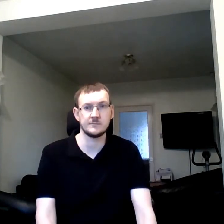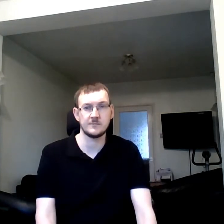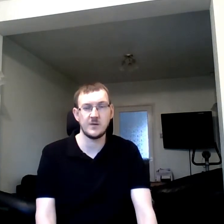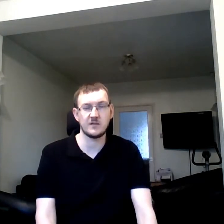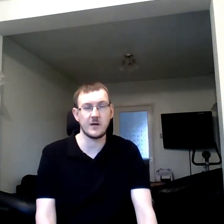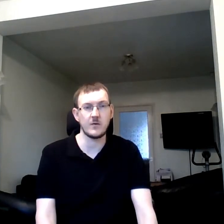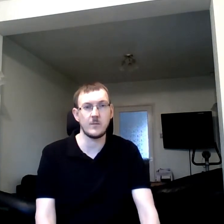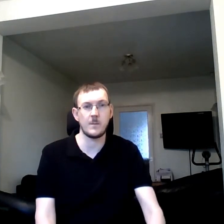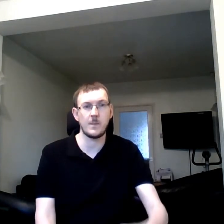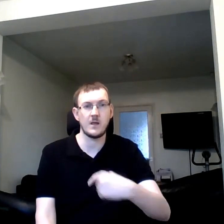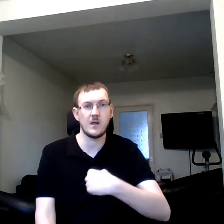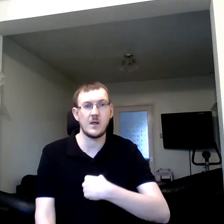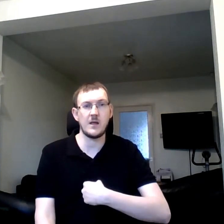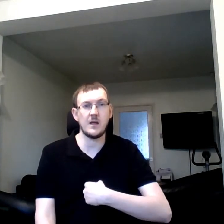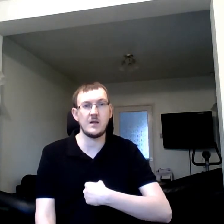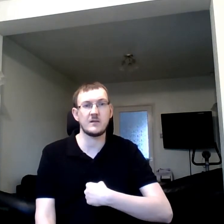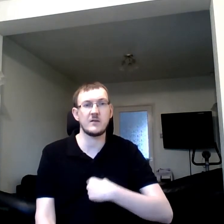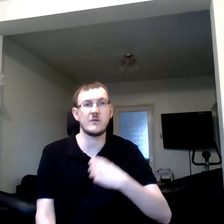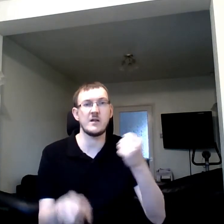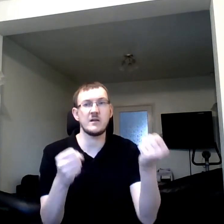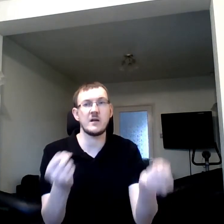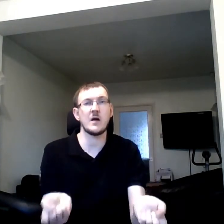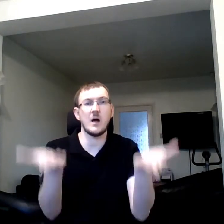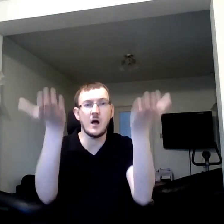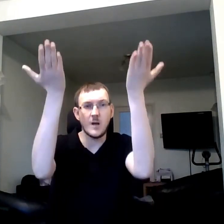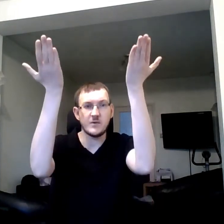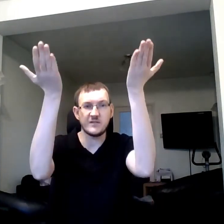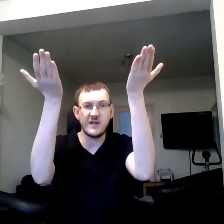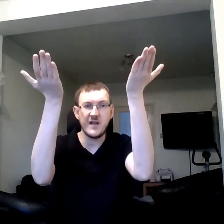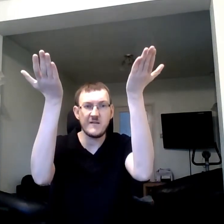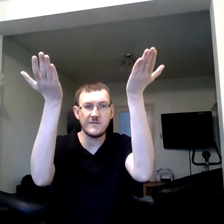So in surrender I must give